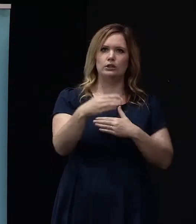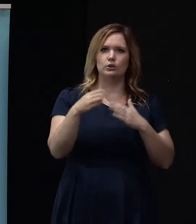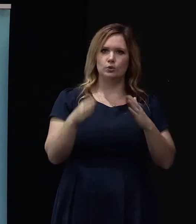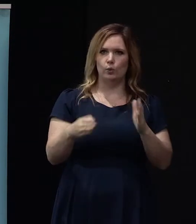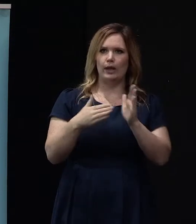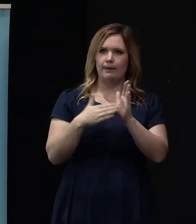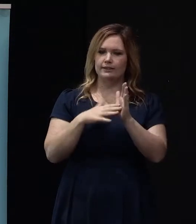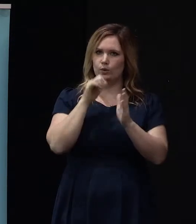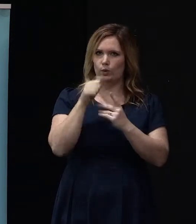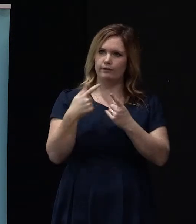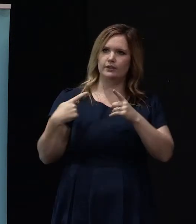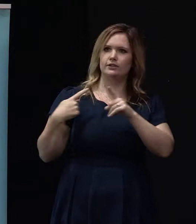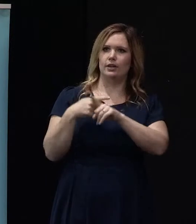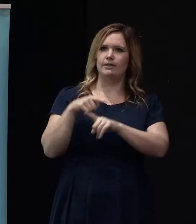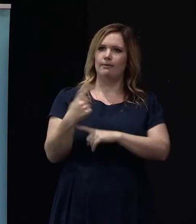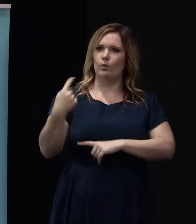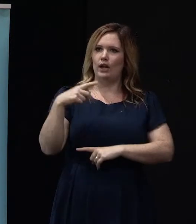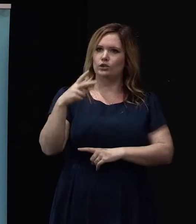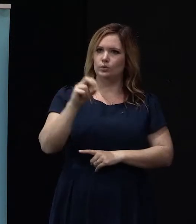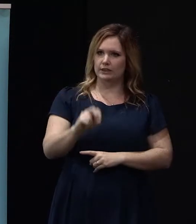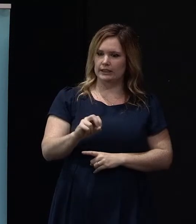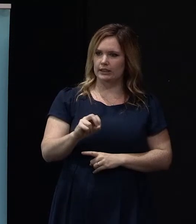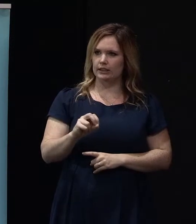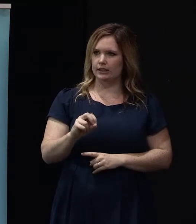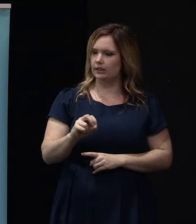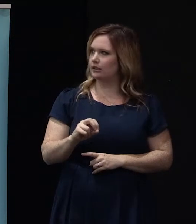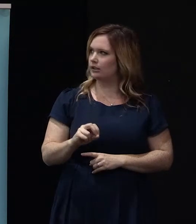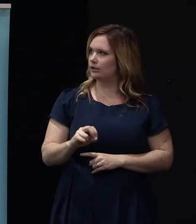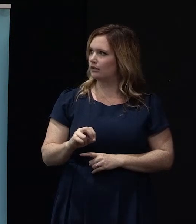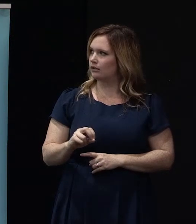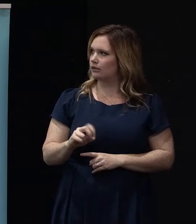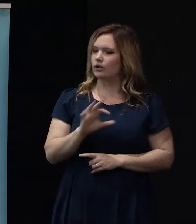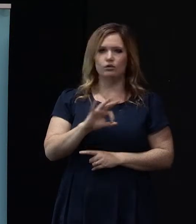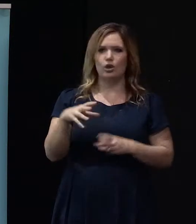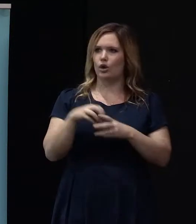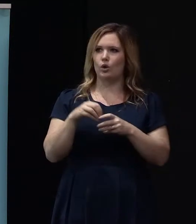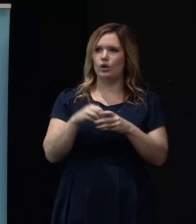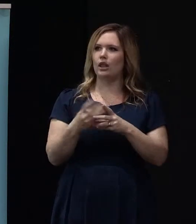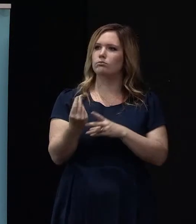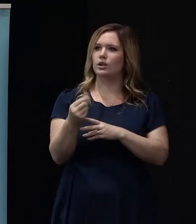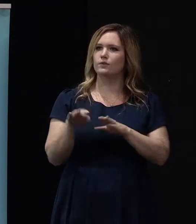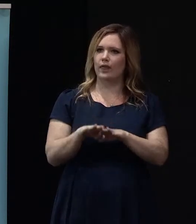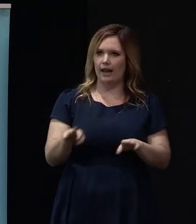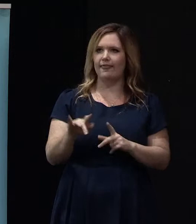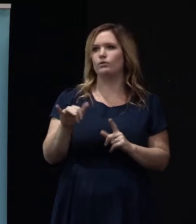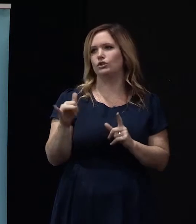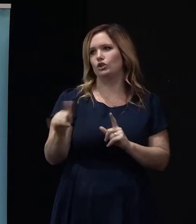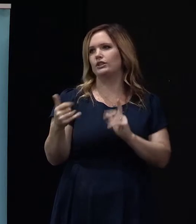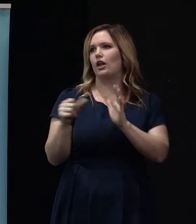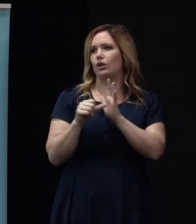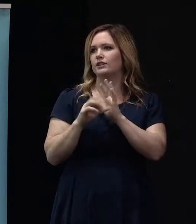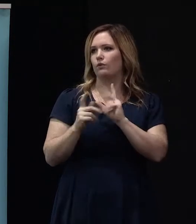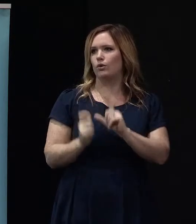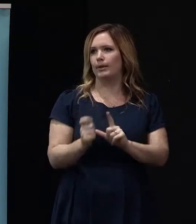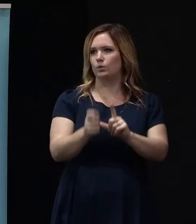So if you multiply that by 120, and that's not including the price of the land. That was the build cost. Now that